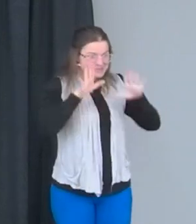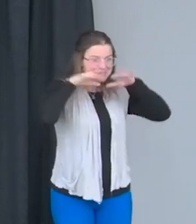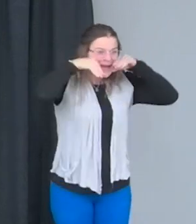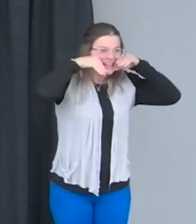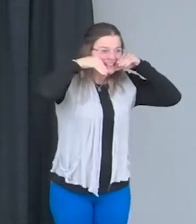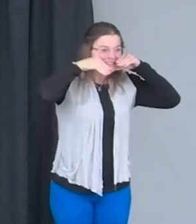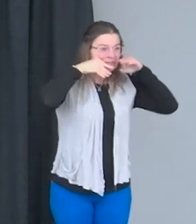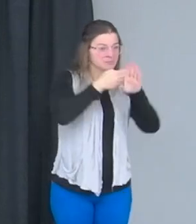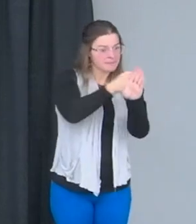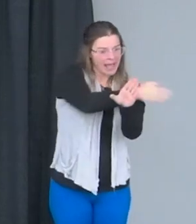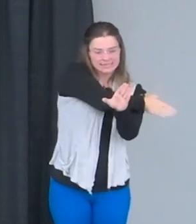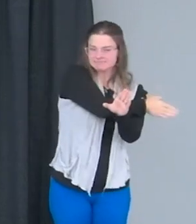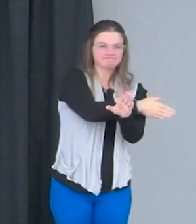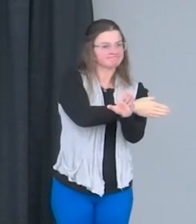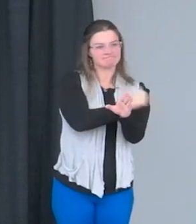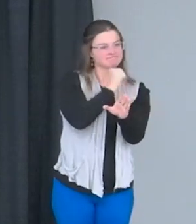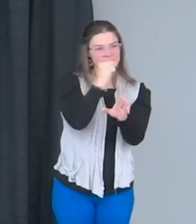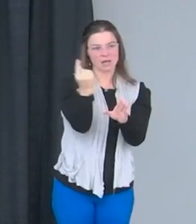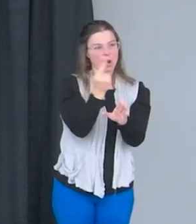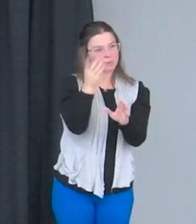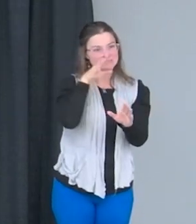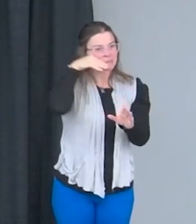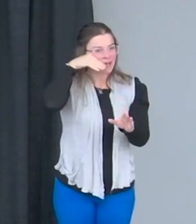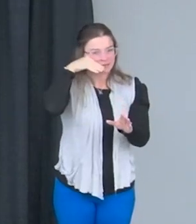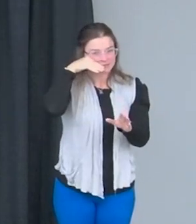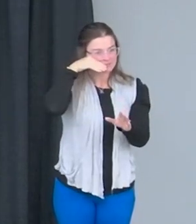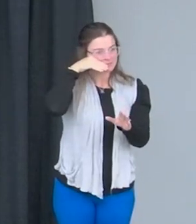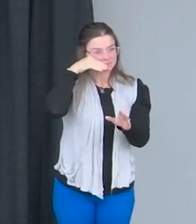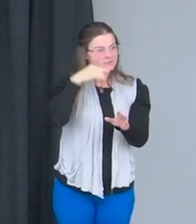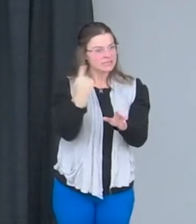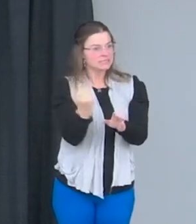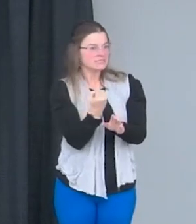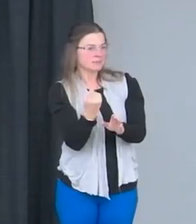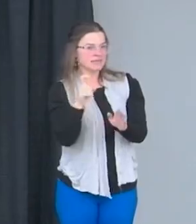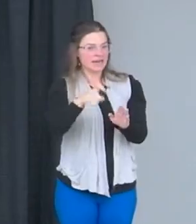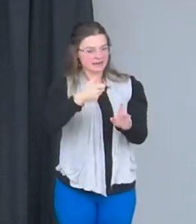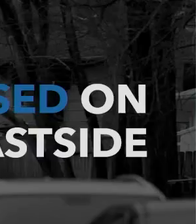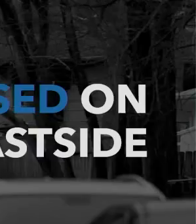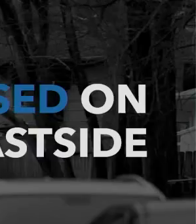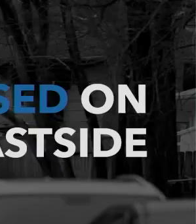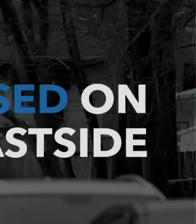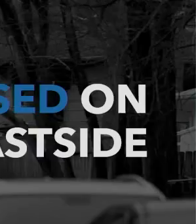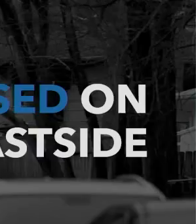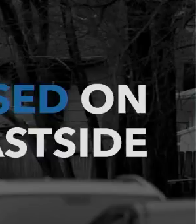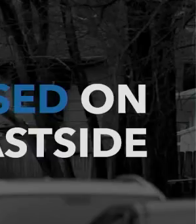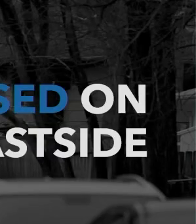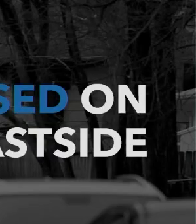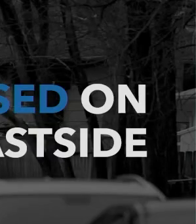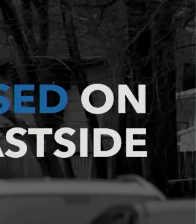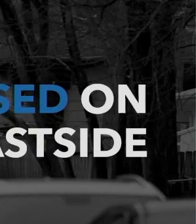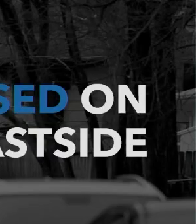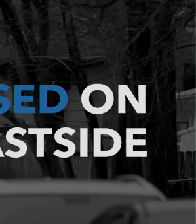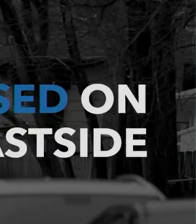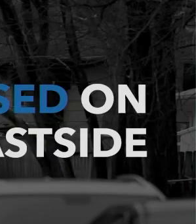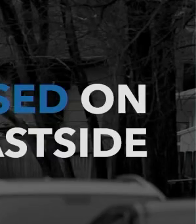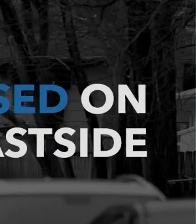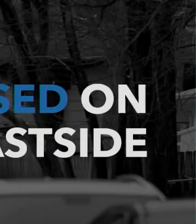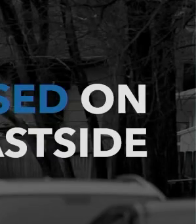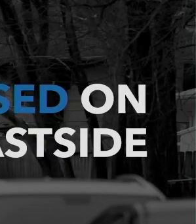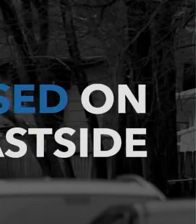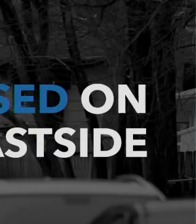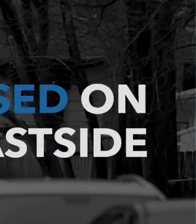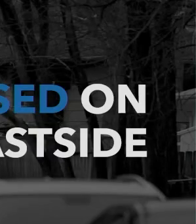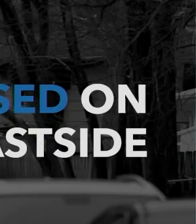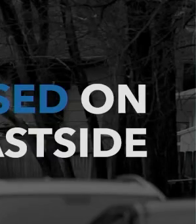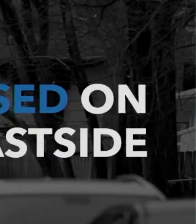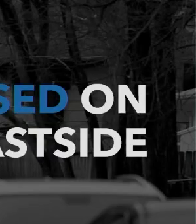and, and something had to happen for me to really find that purpose in life and find that, that pride in, in my situation and